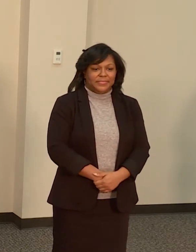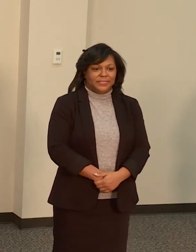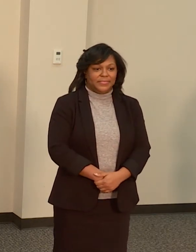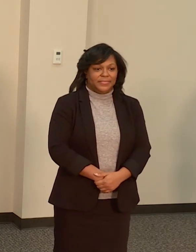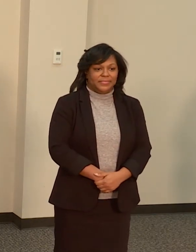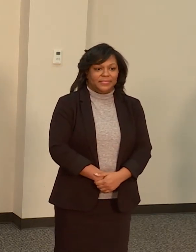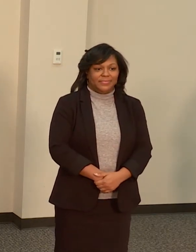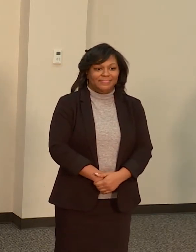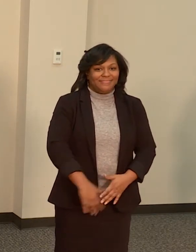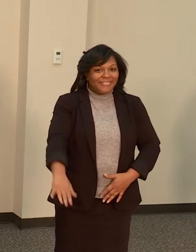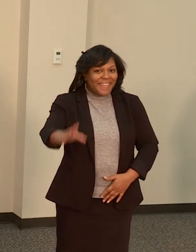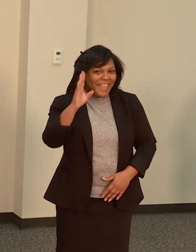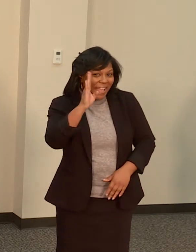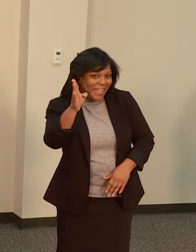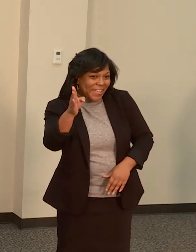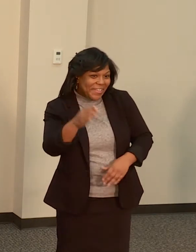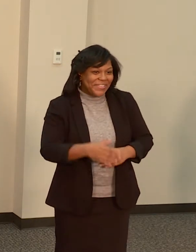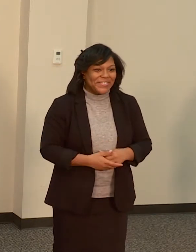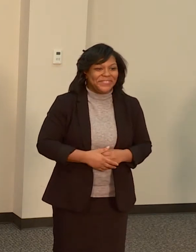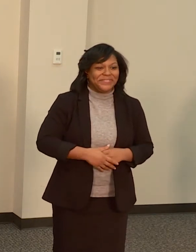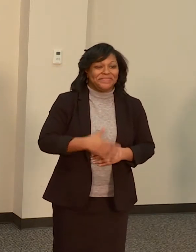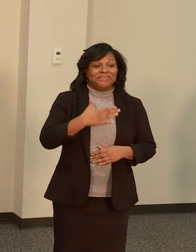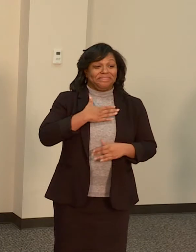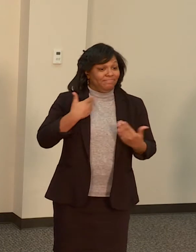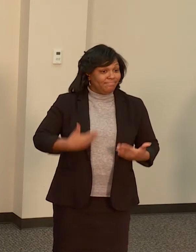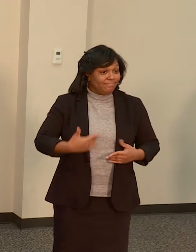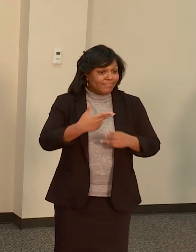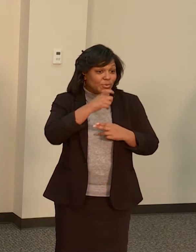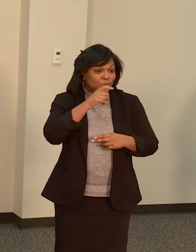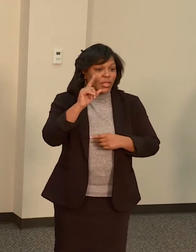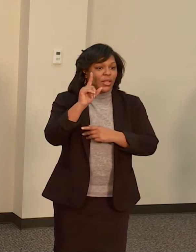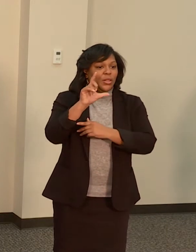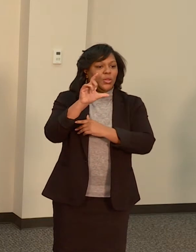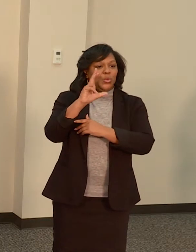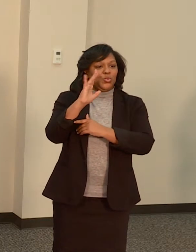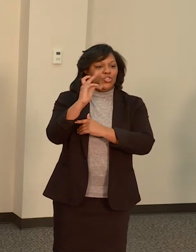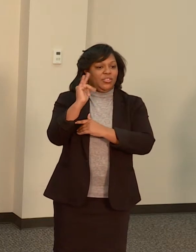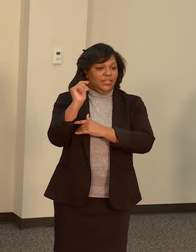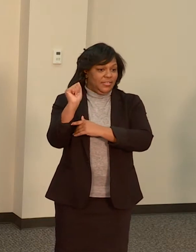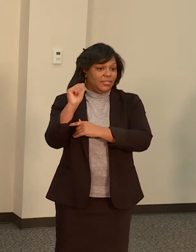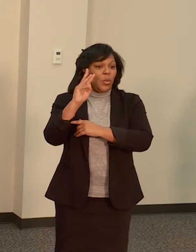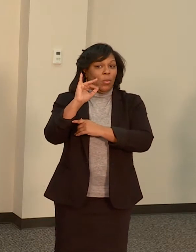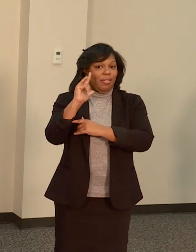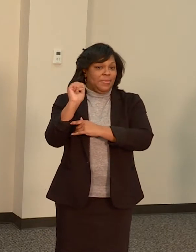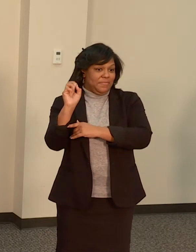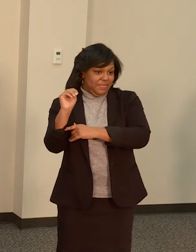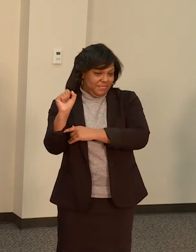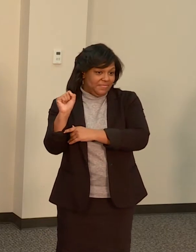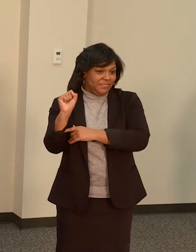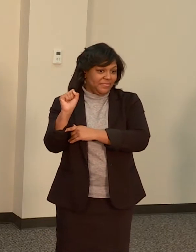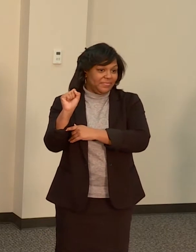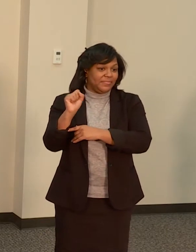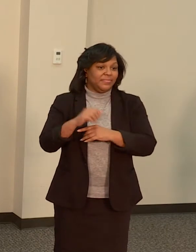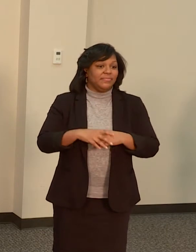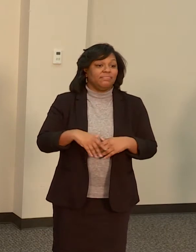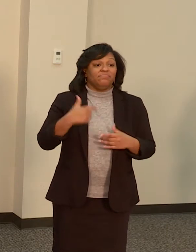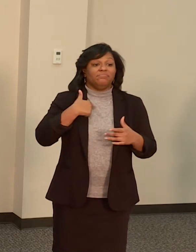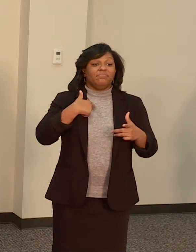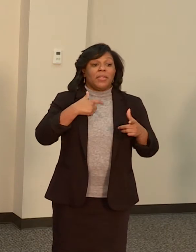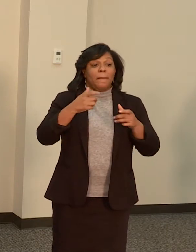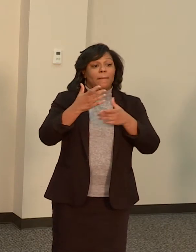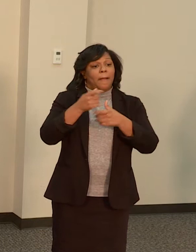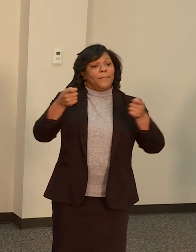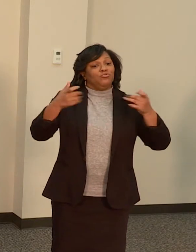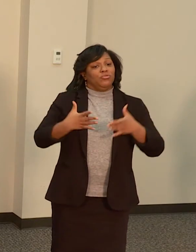Lucretia Hi, my name is Lucretia Williams and I am the Manager of Partner Engagement in the Housing Choice Voucher Program with the Minneapolis Public